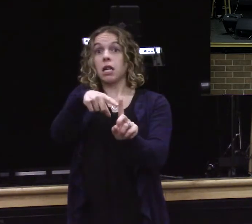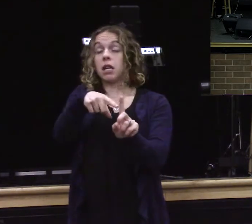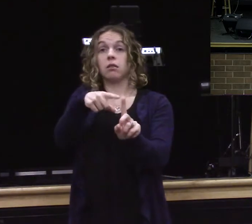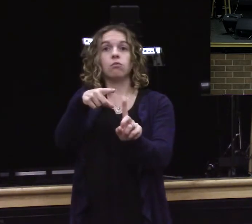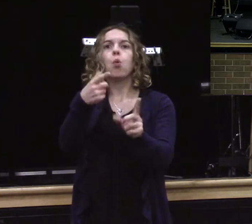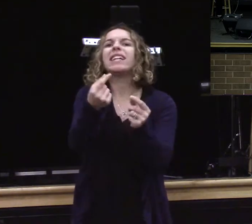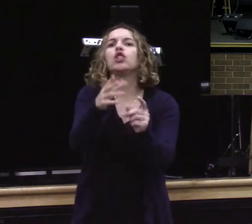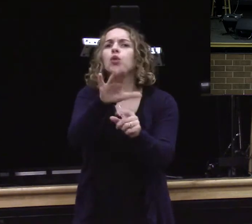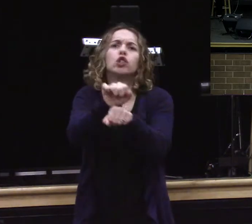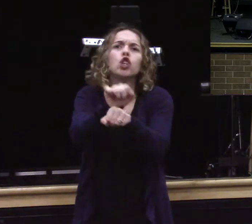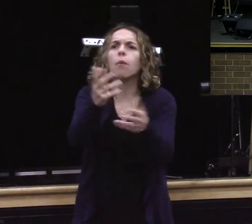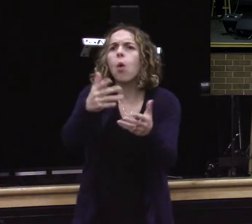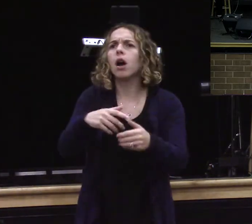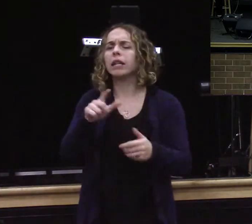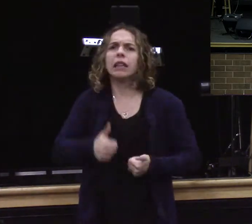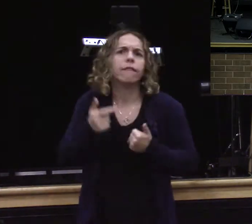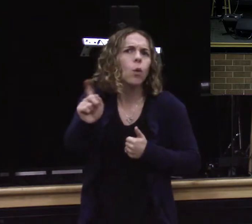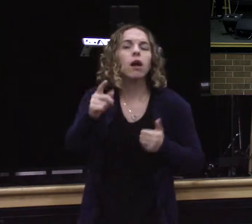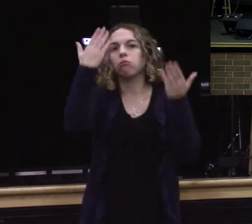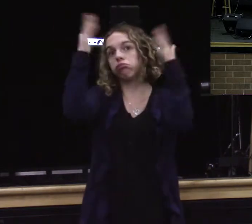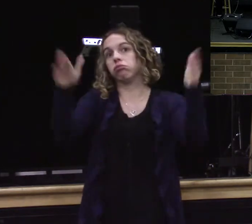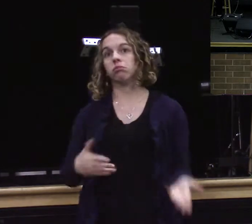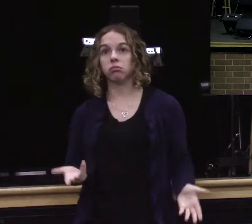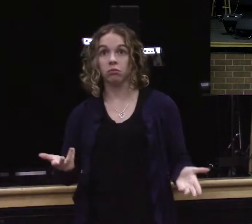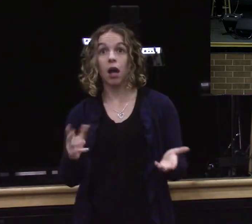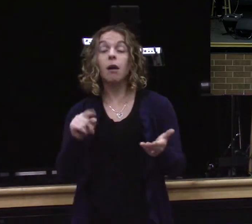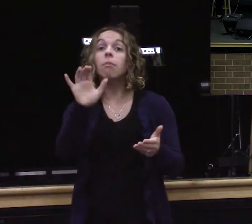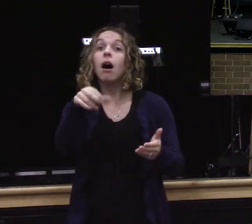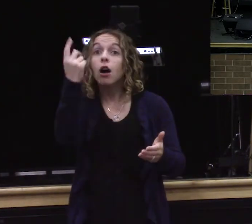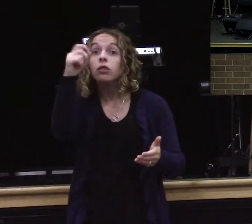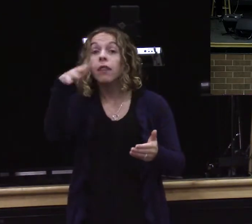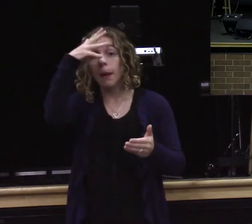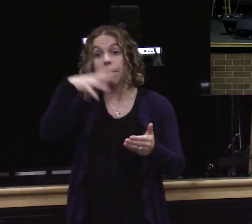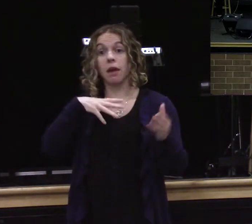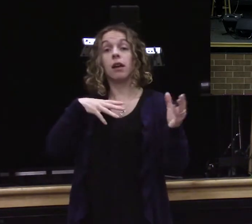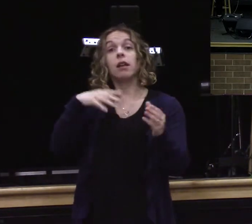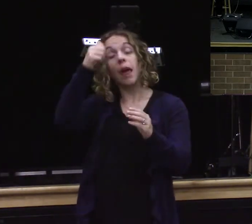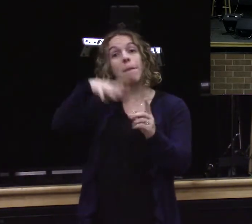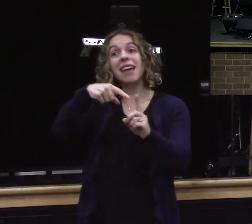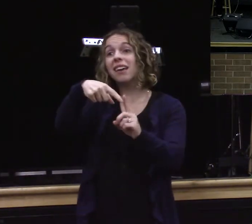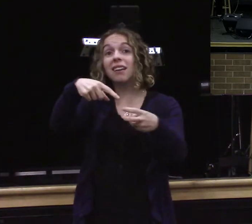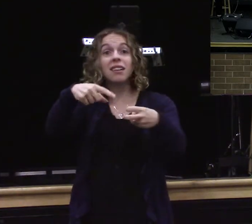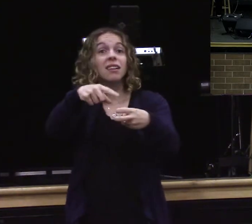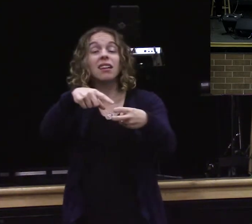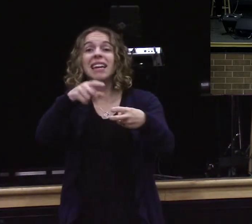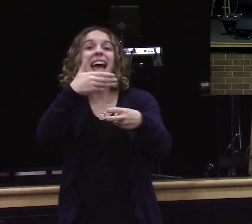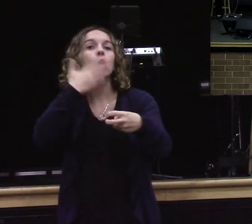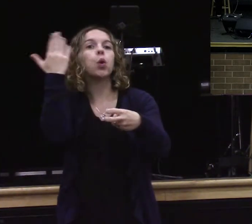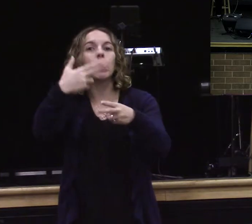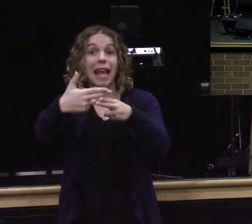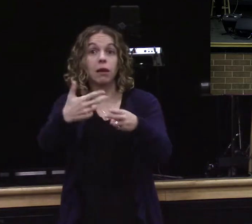For all practical purpose. That man who was robbed. Was. And put those words up there. Was a needless. Faceless.